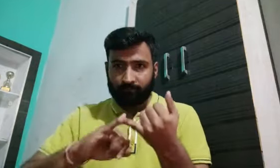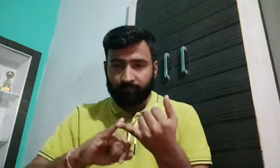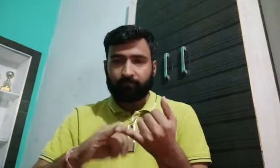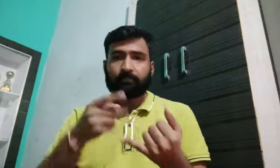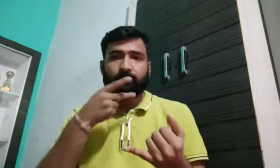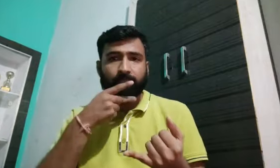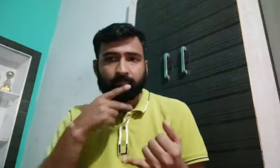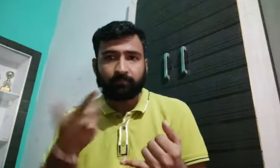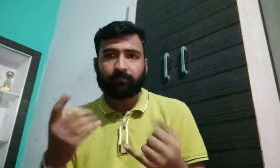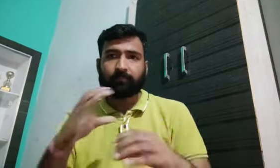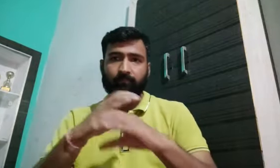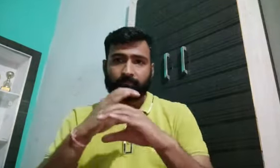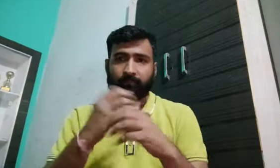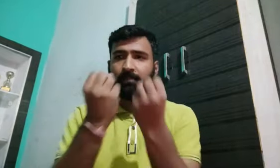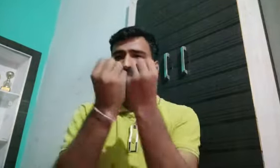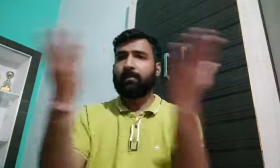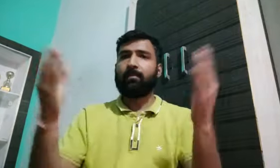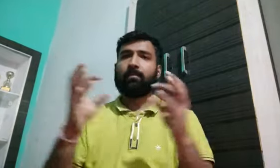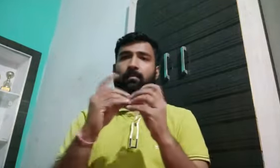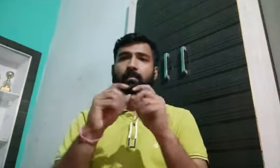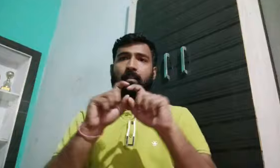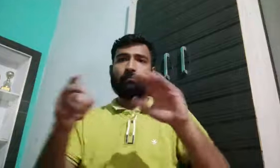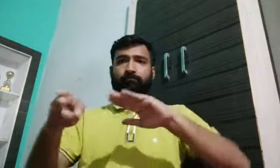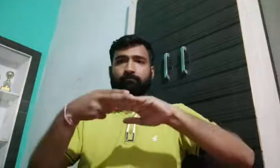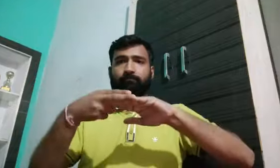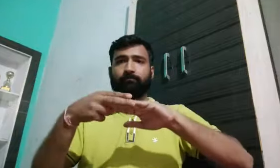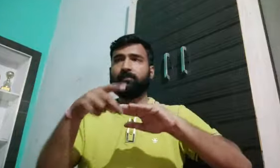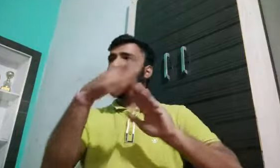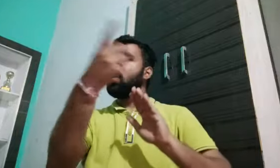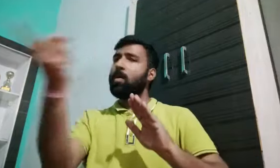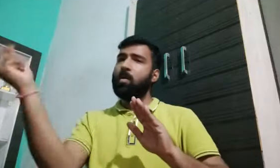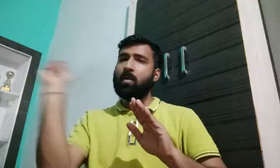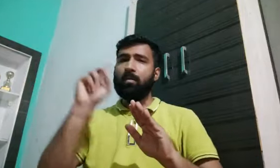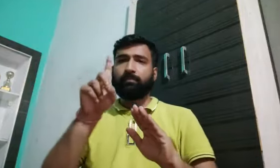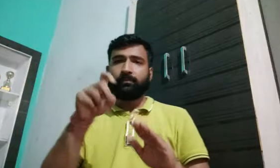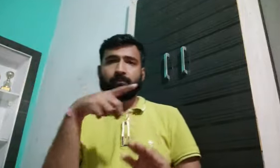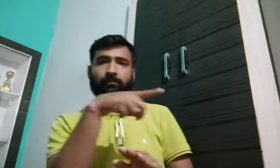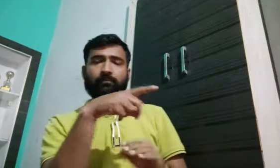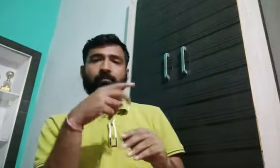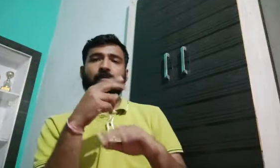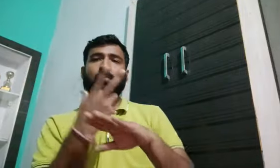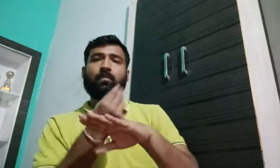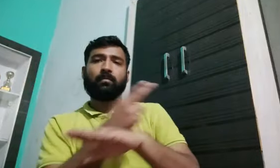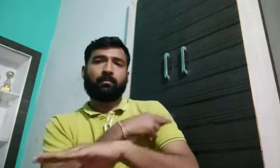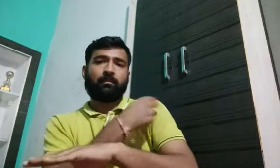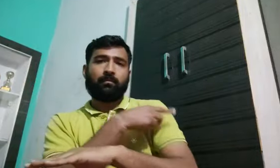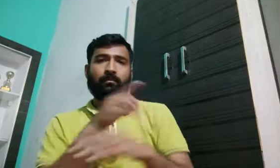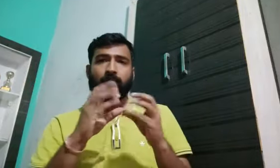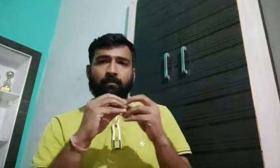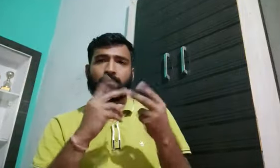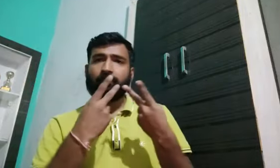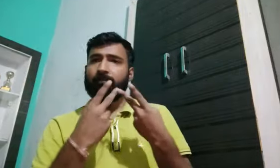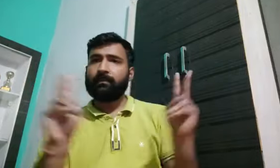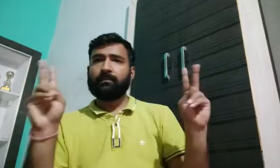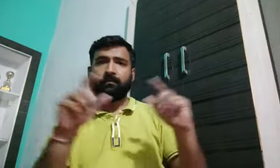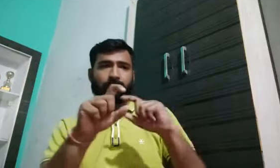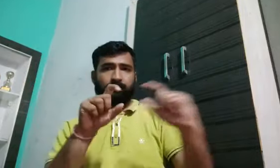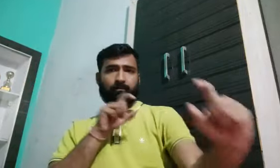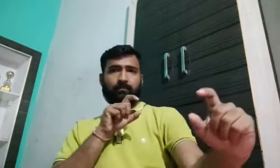Go! This is the thing! You're a good You're good guy! But